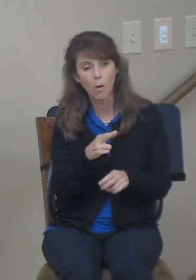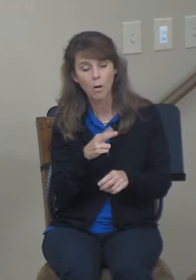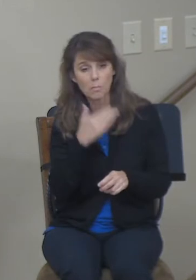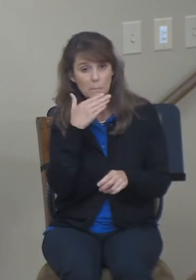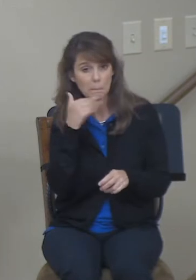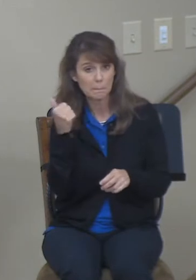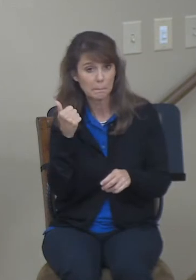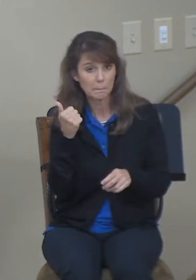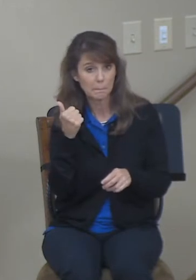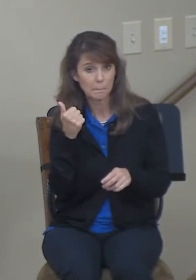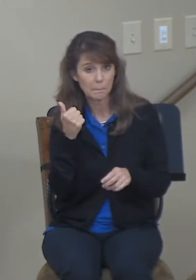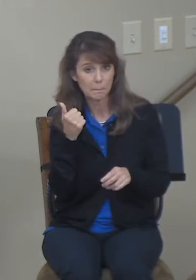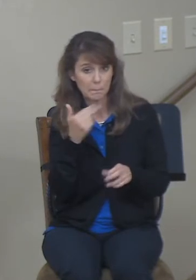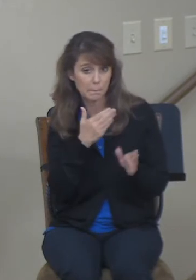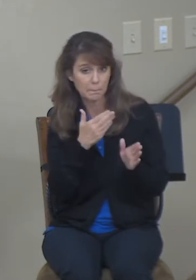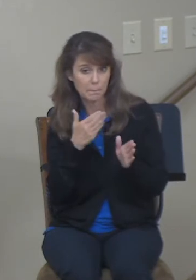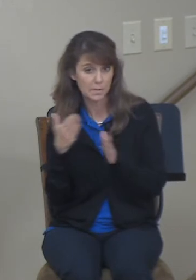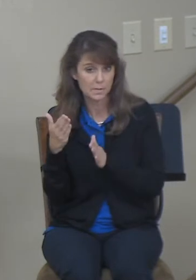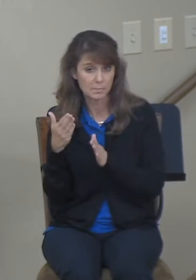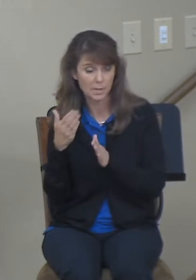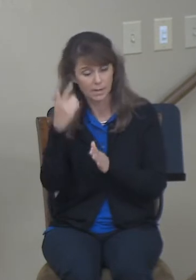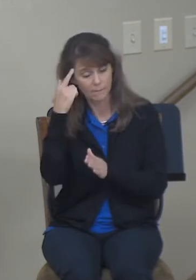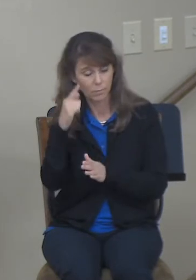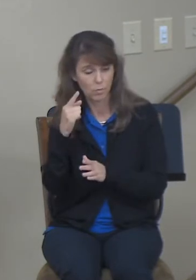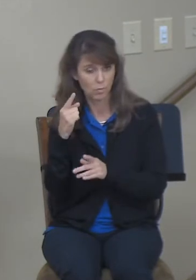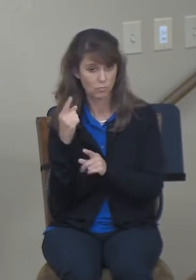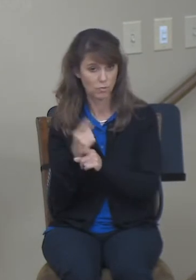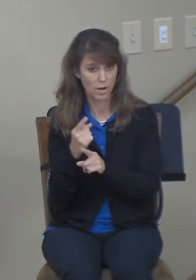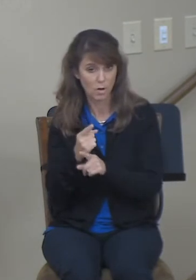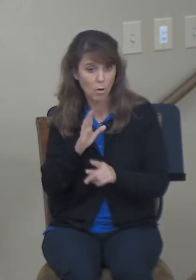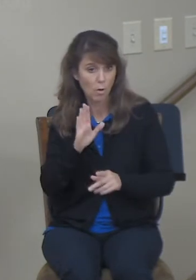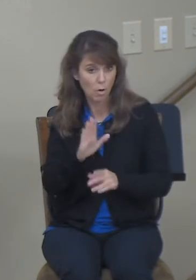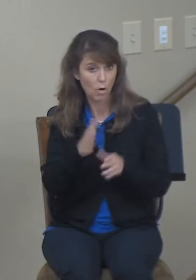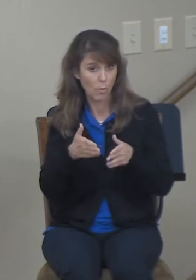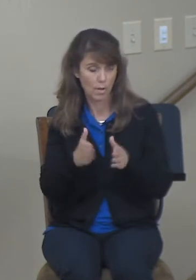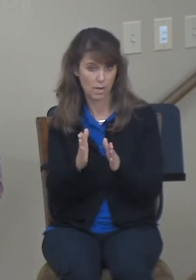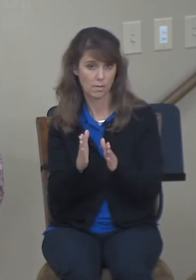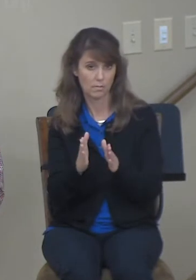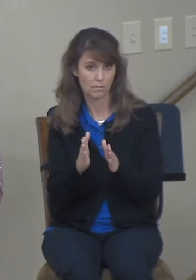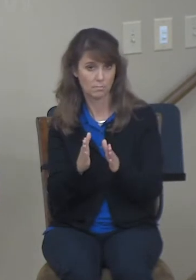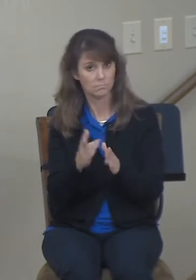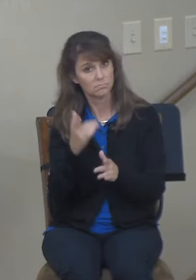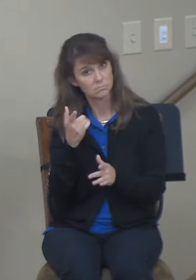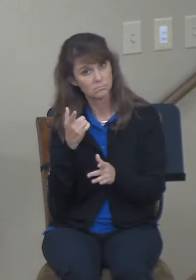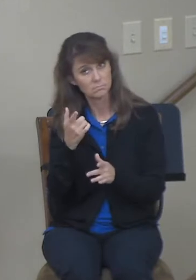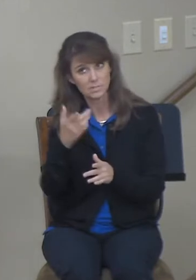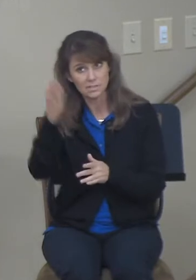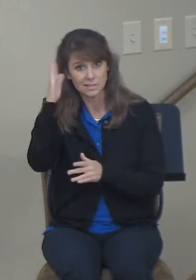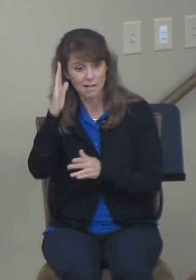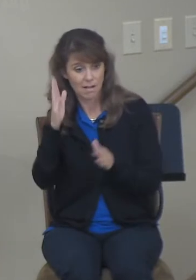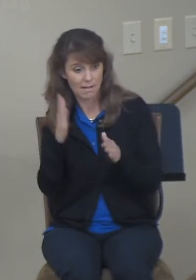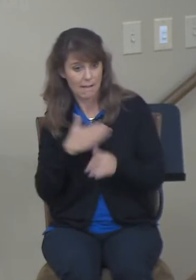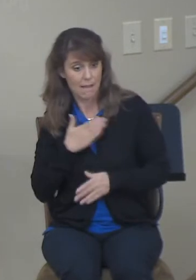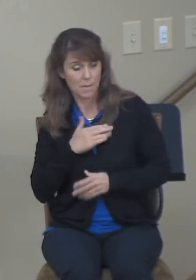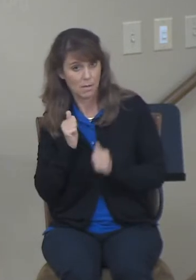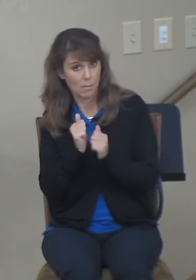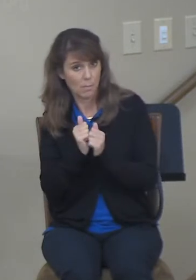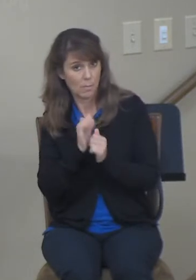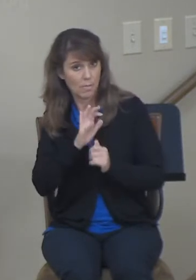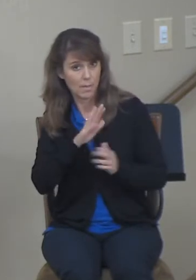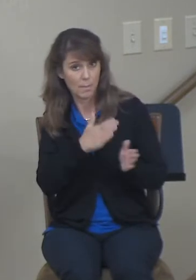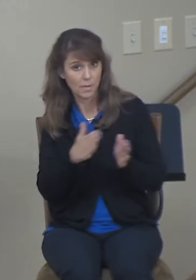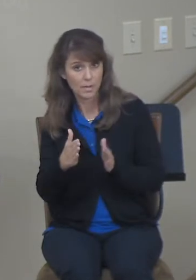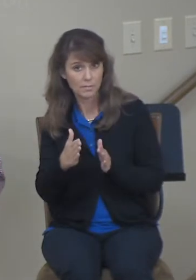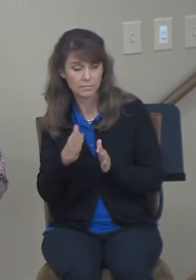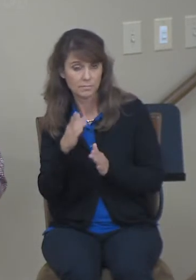interest and acting according to doing what is right in her own eyes? As I said, the commentators are divided. Really, there's three